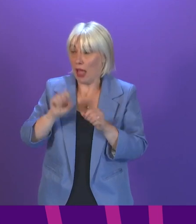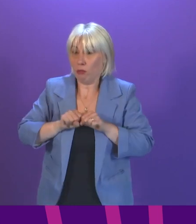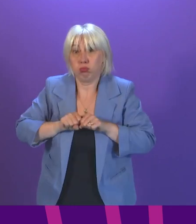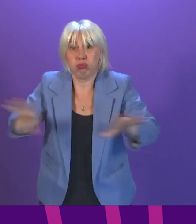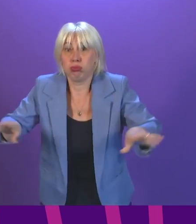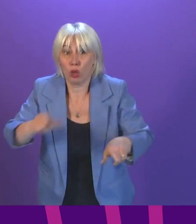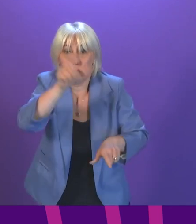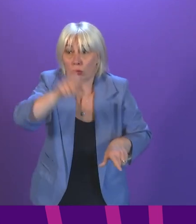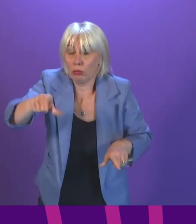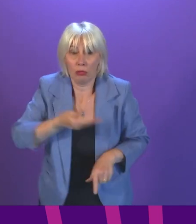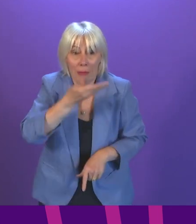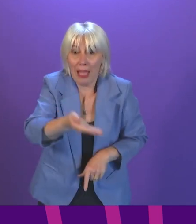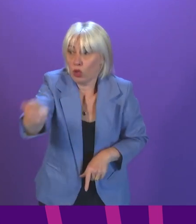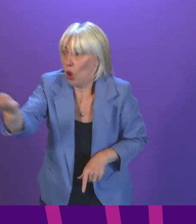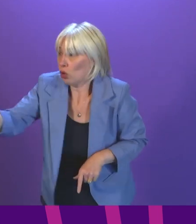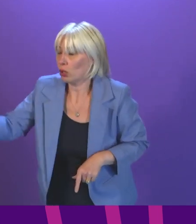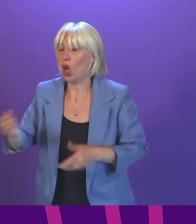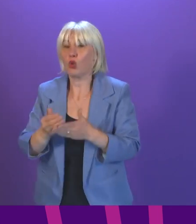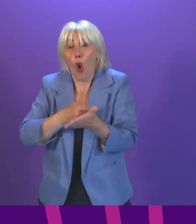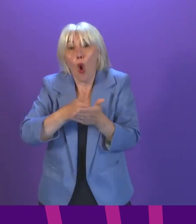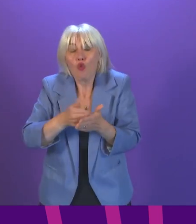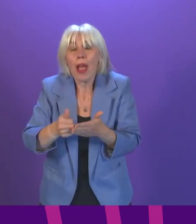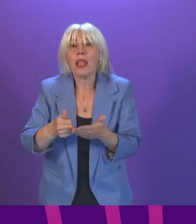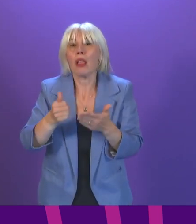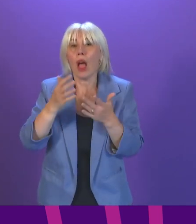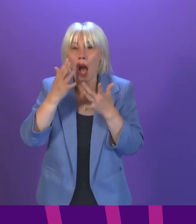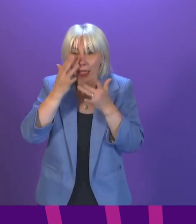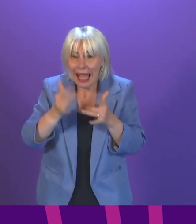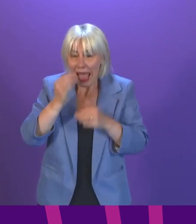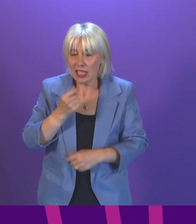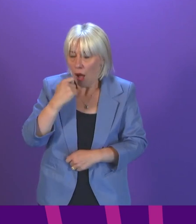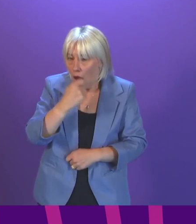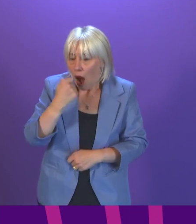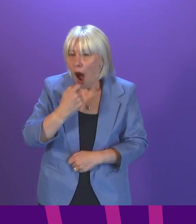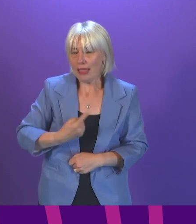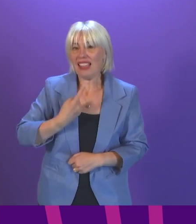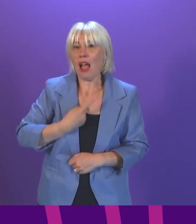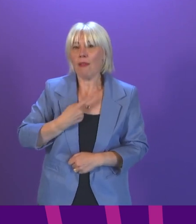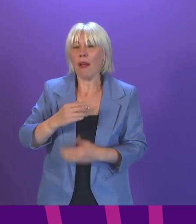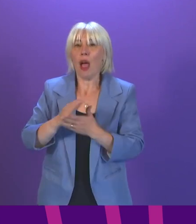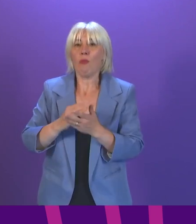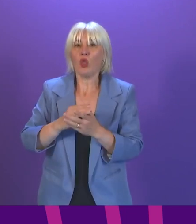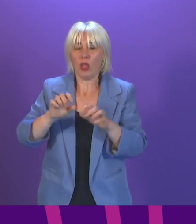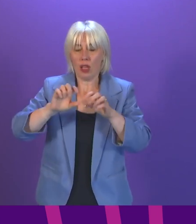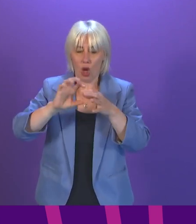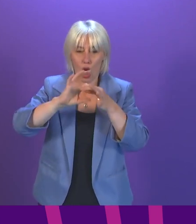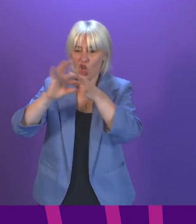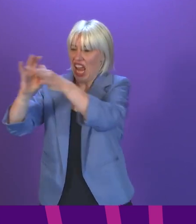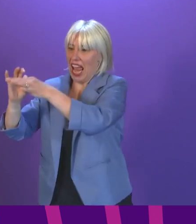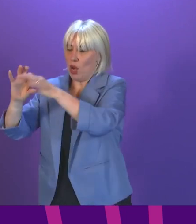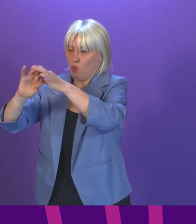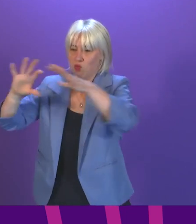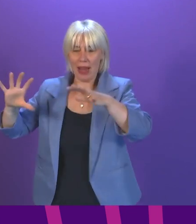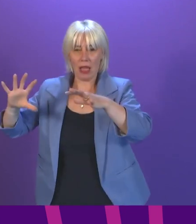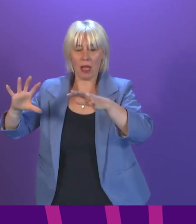So, regular testing is a key and really important way in interrupting chains of transmission. Of